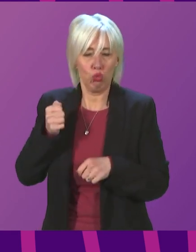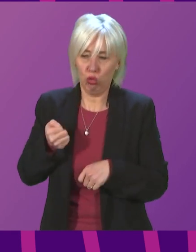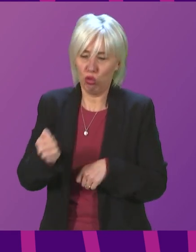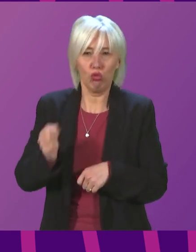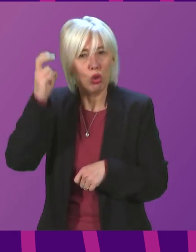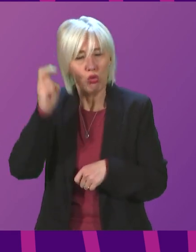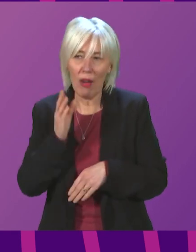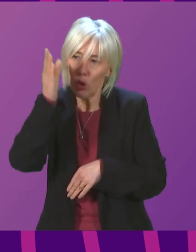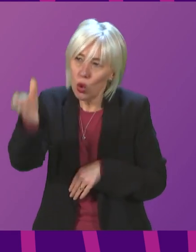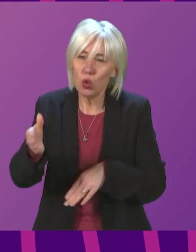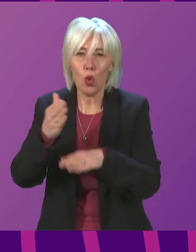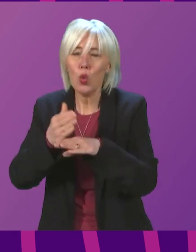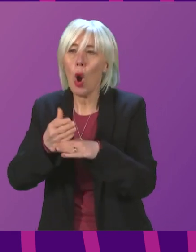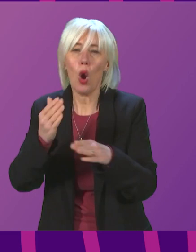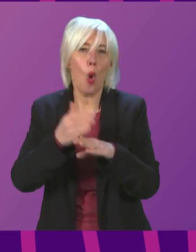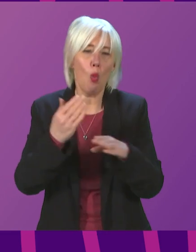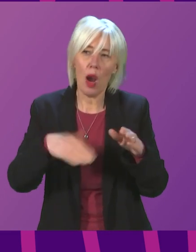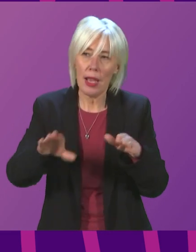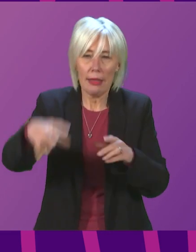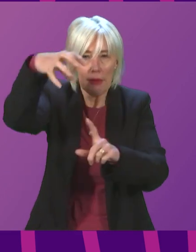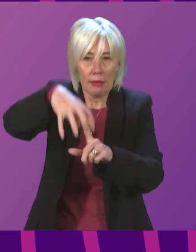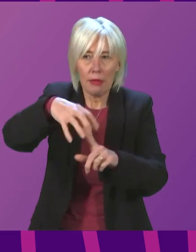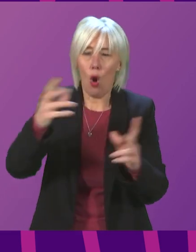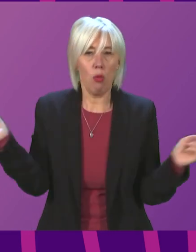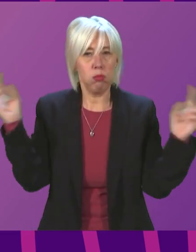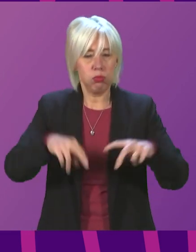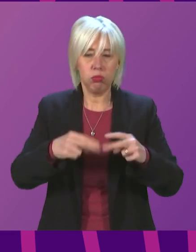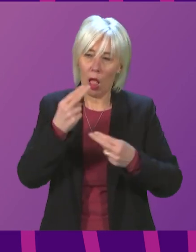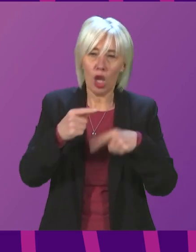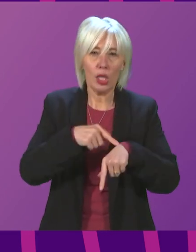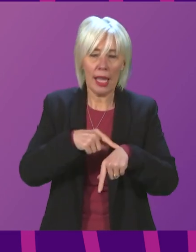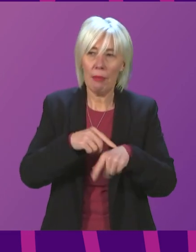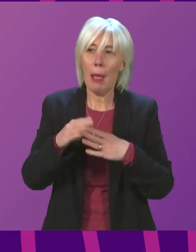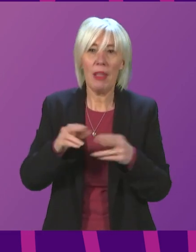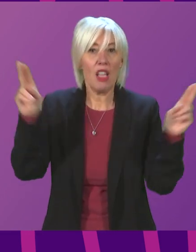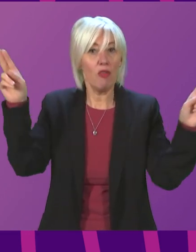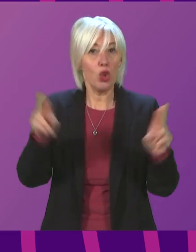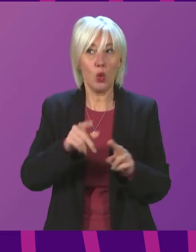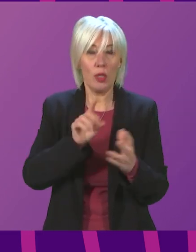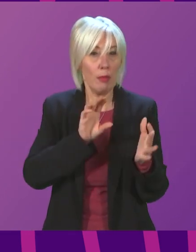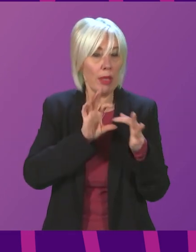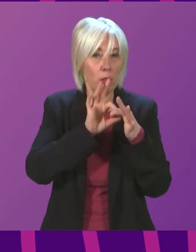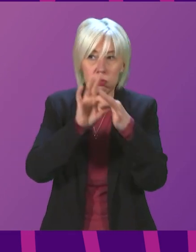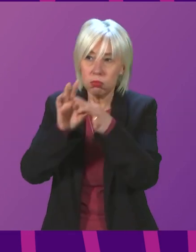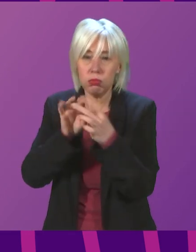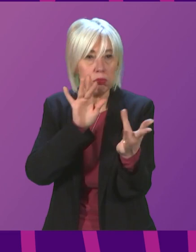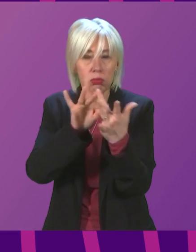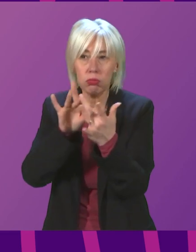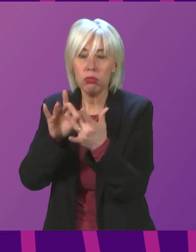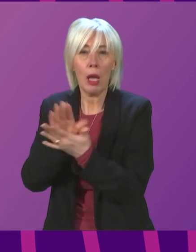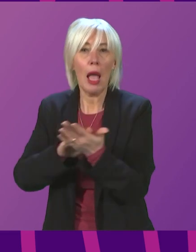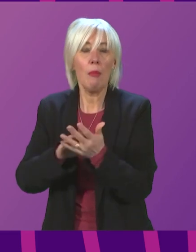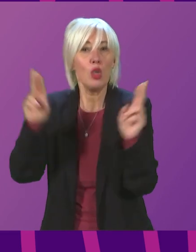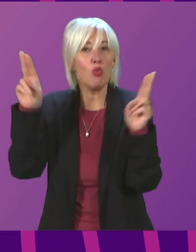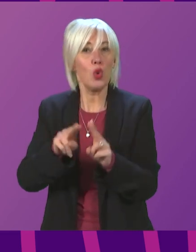together in canteens, for example, at lunchtime, is because when we reduce that kind of interaction, we reduce the opportunities for the